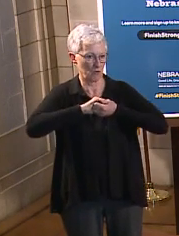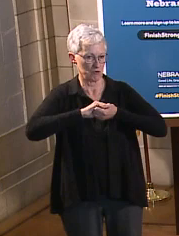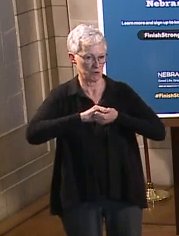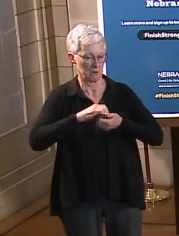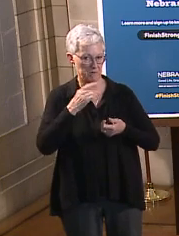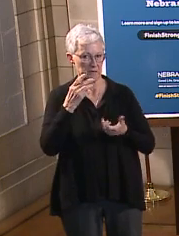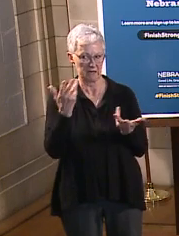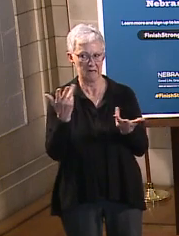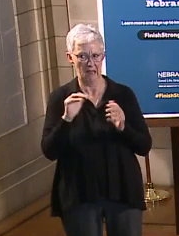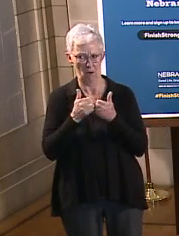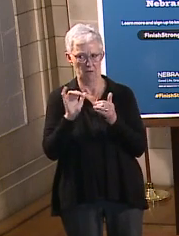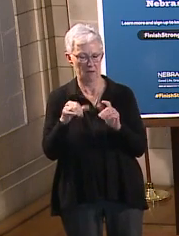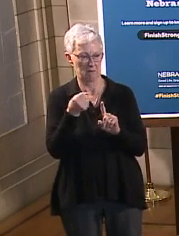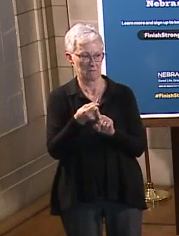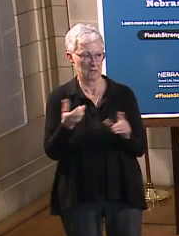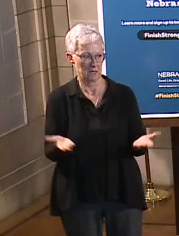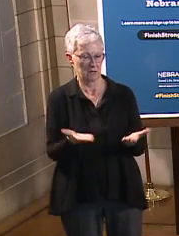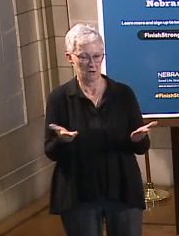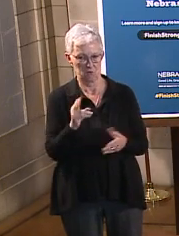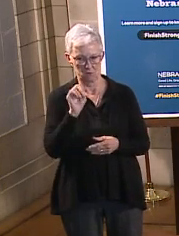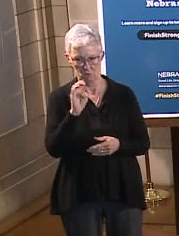Thank you, Governor Ricketts for this opportunity.